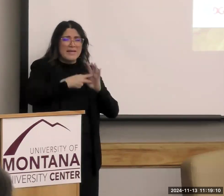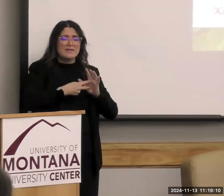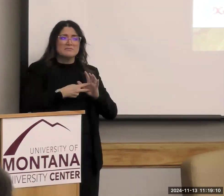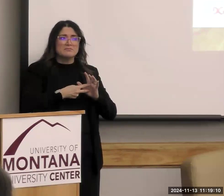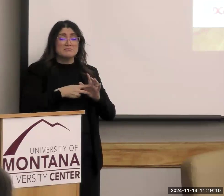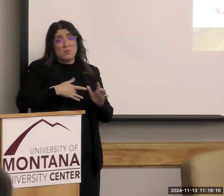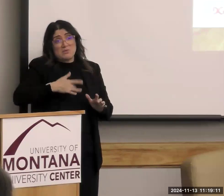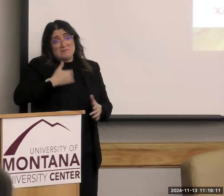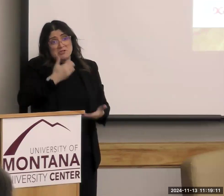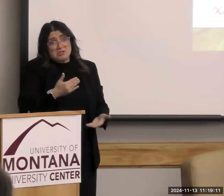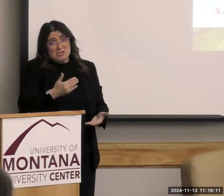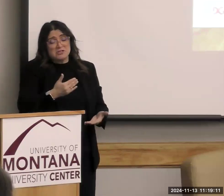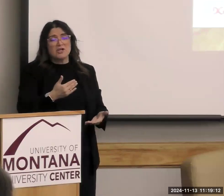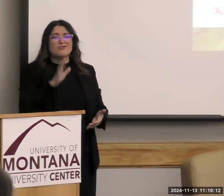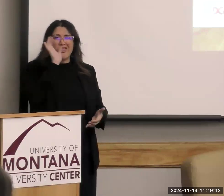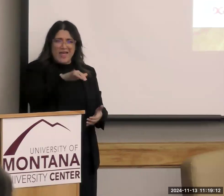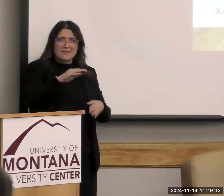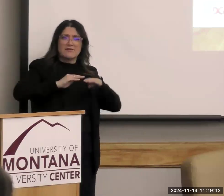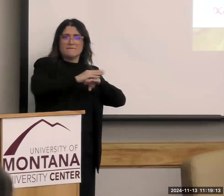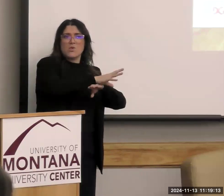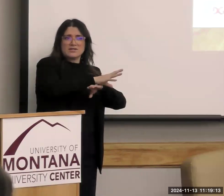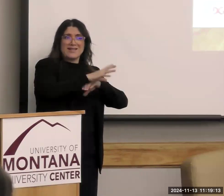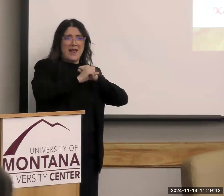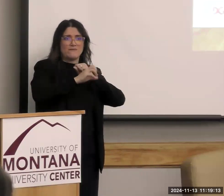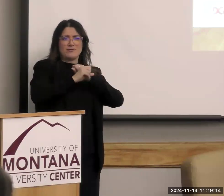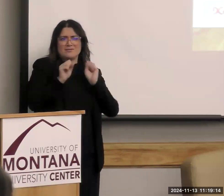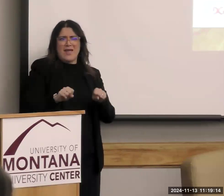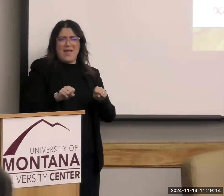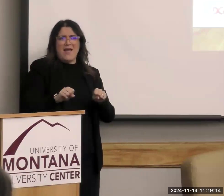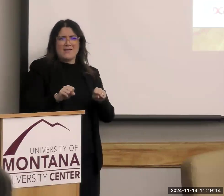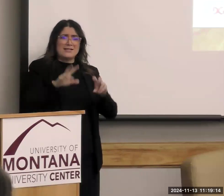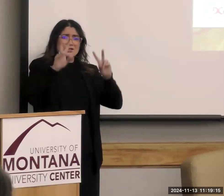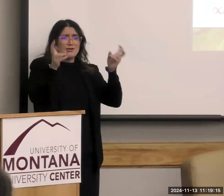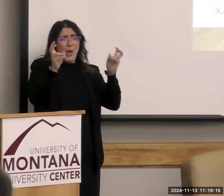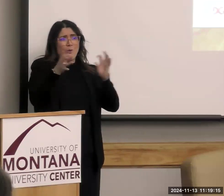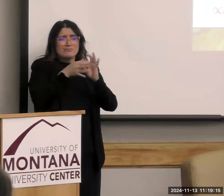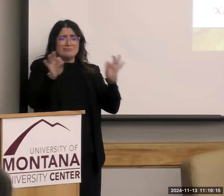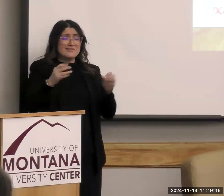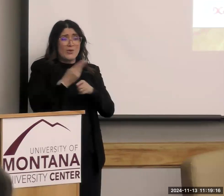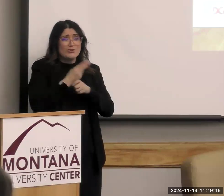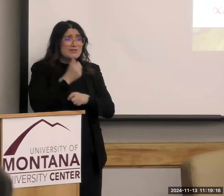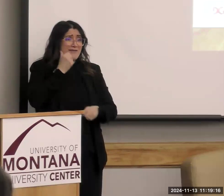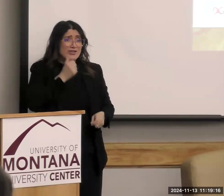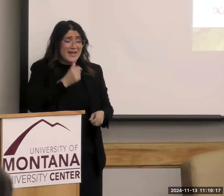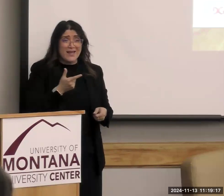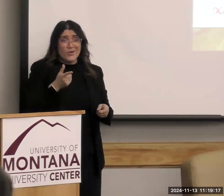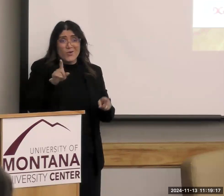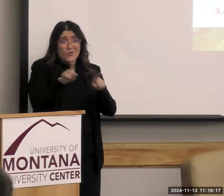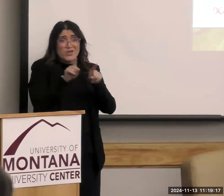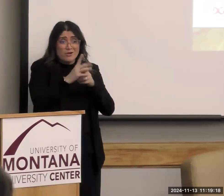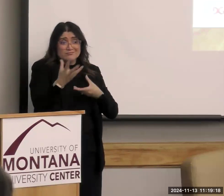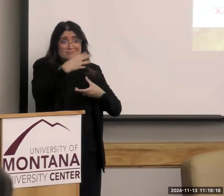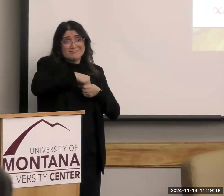good. And that's the kind of influence advertising can have. It's a slogan that we use in our everyday life now. We even put it into the dietary